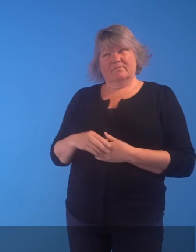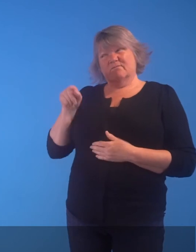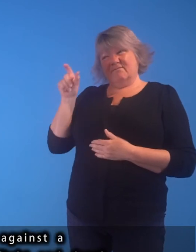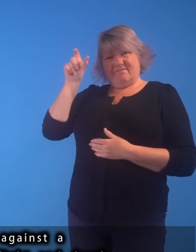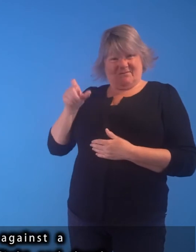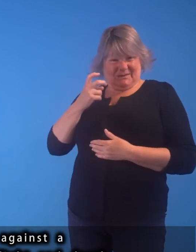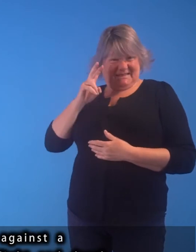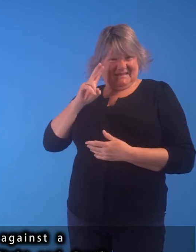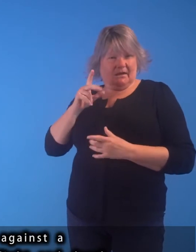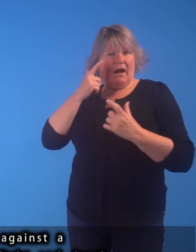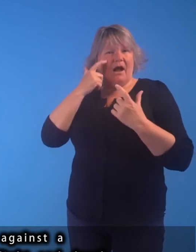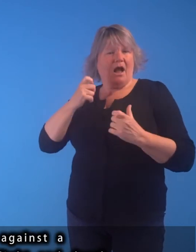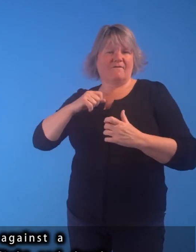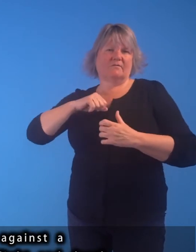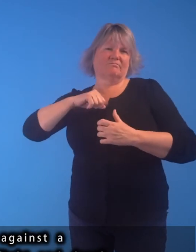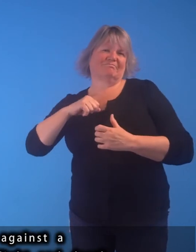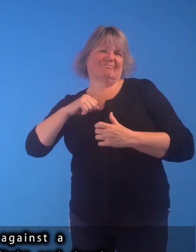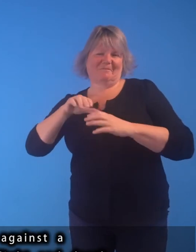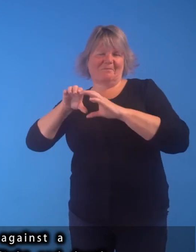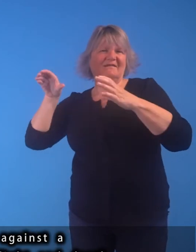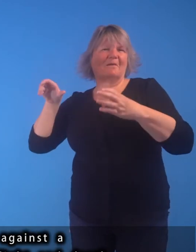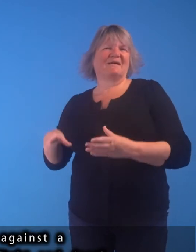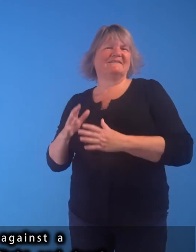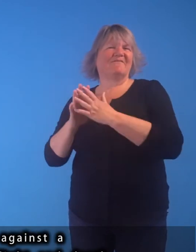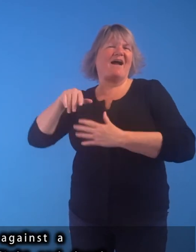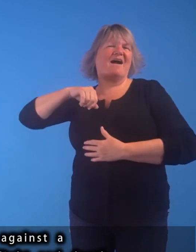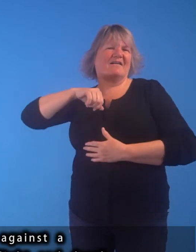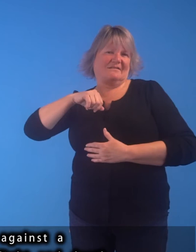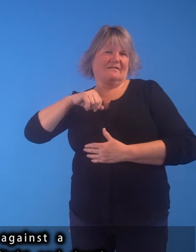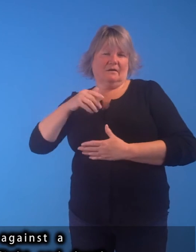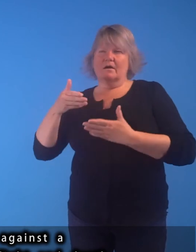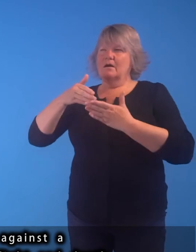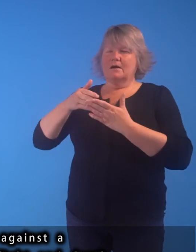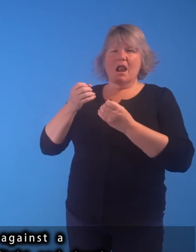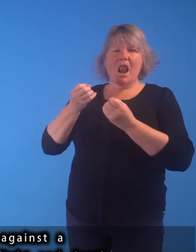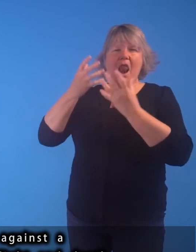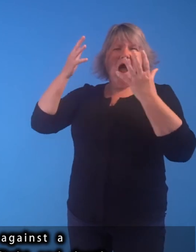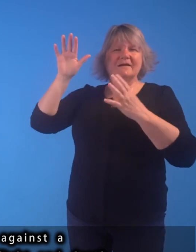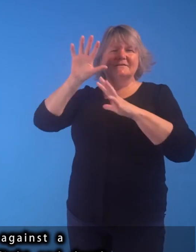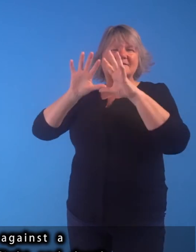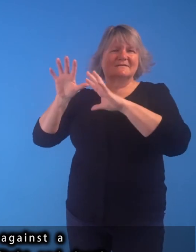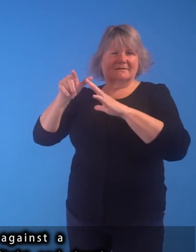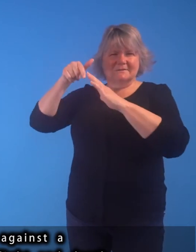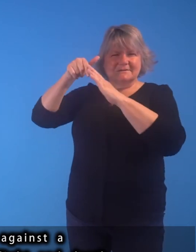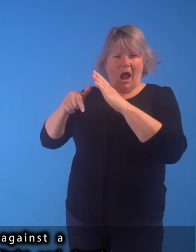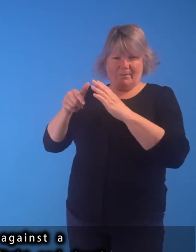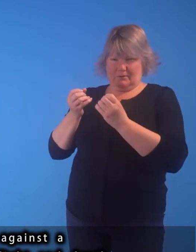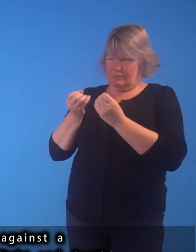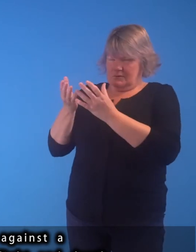She is carefully posed, leaning against a mantelpiece, and an added sense of light and